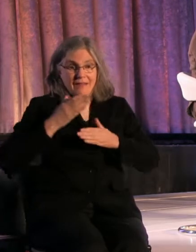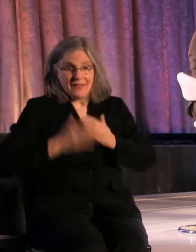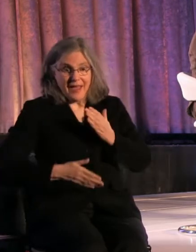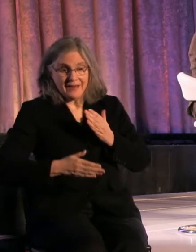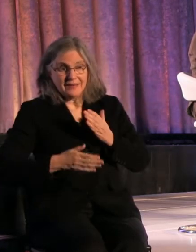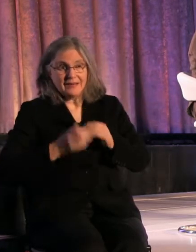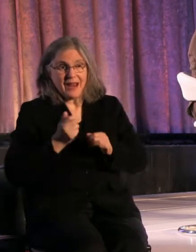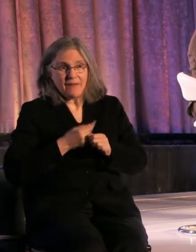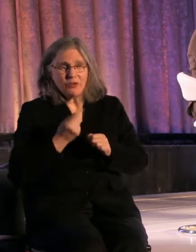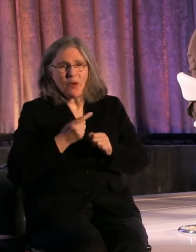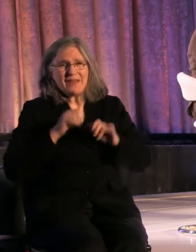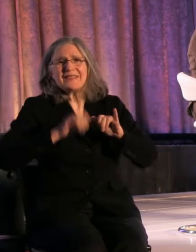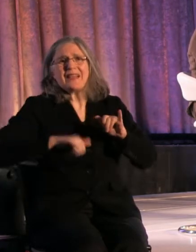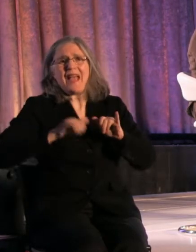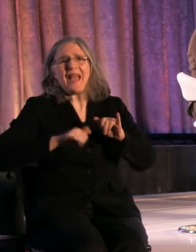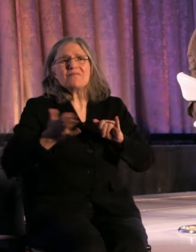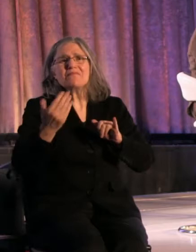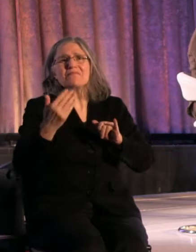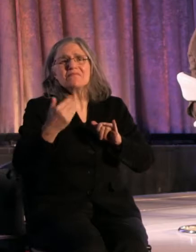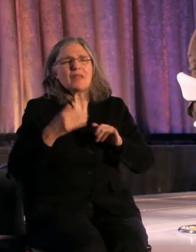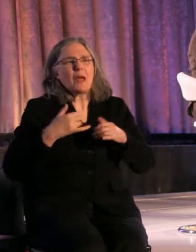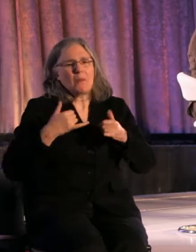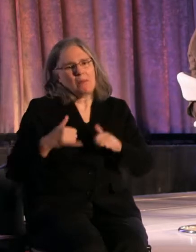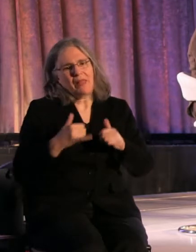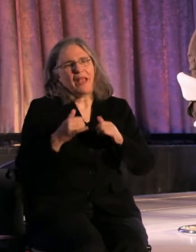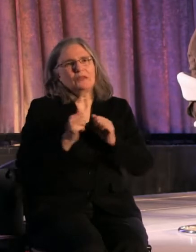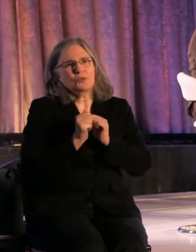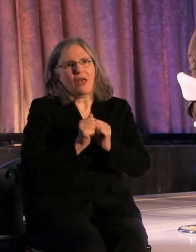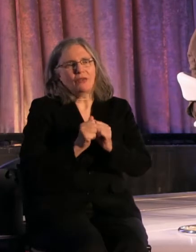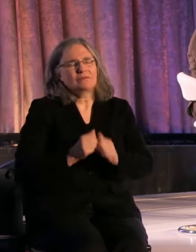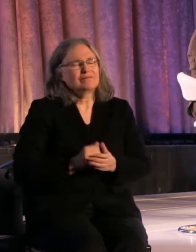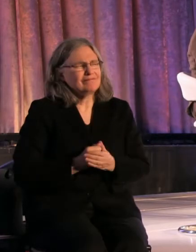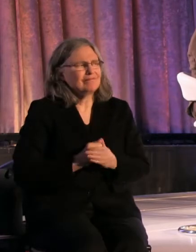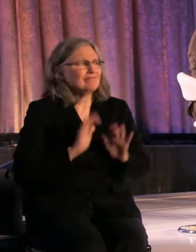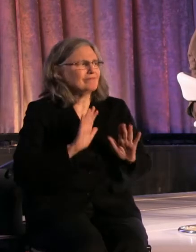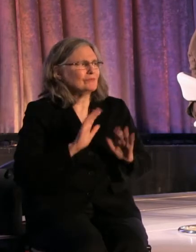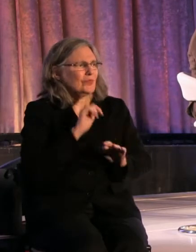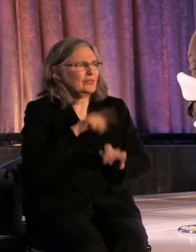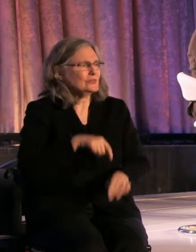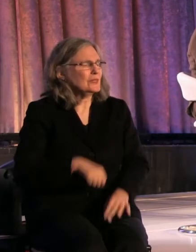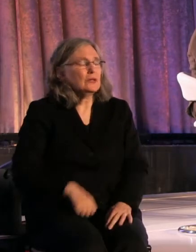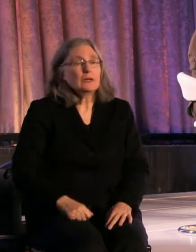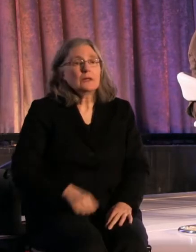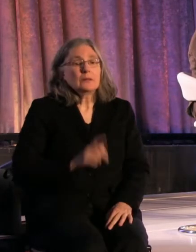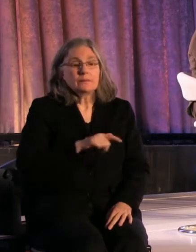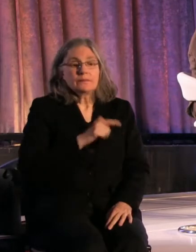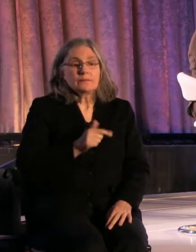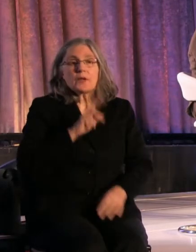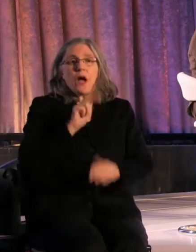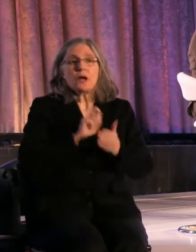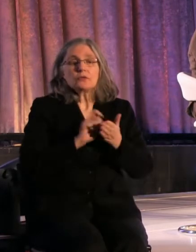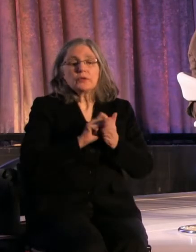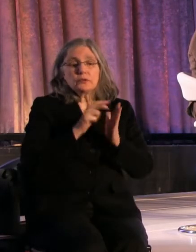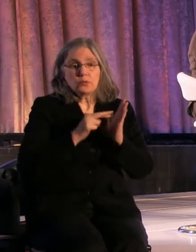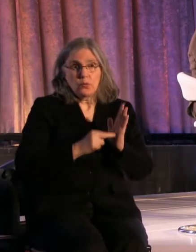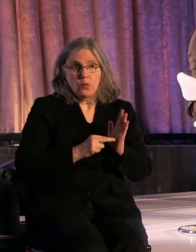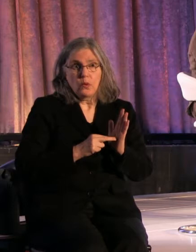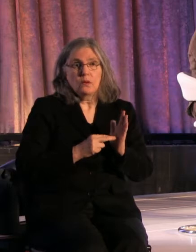everybody stick around, let's play. Awesome. For me, the unwritten rule is